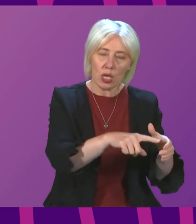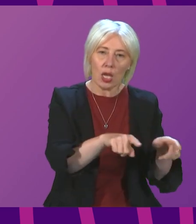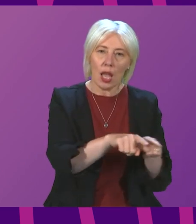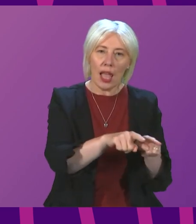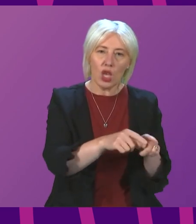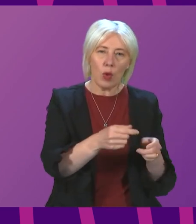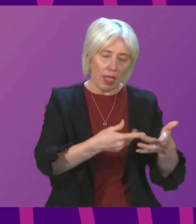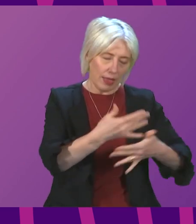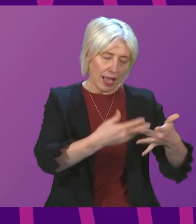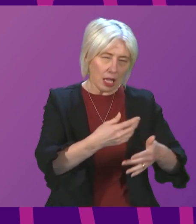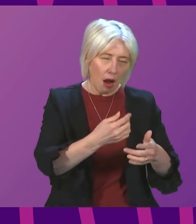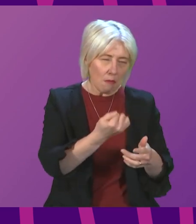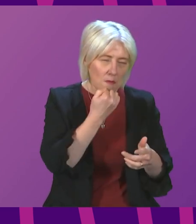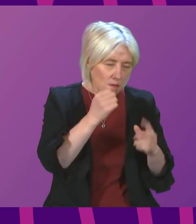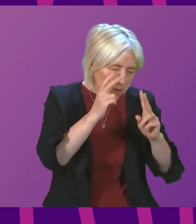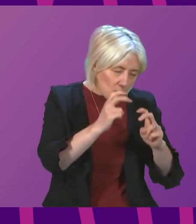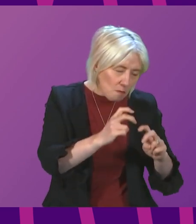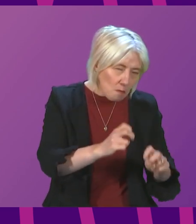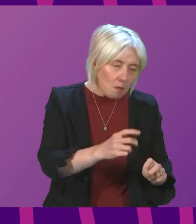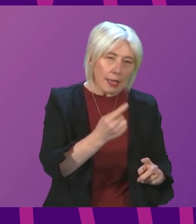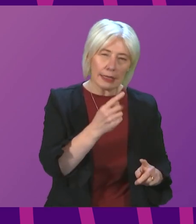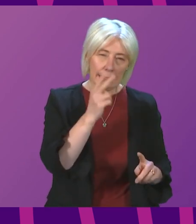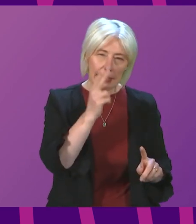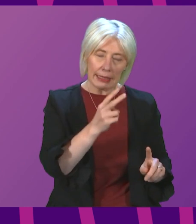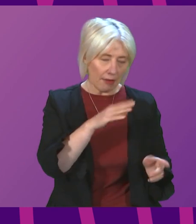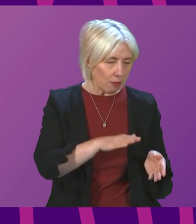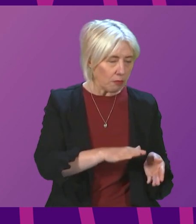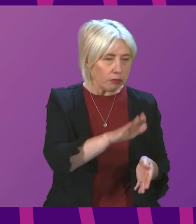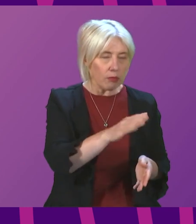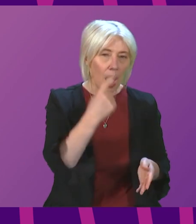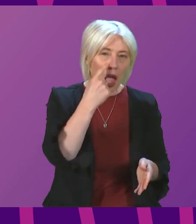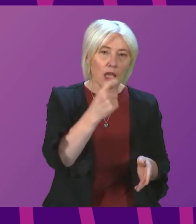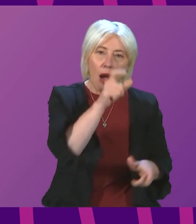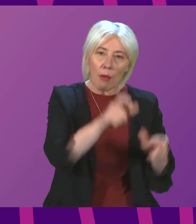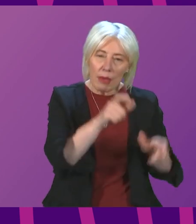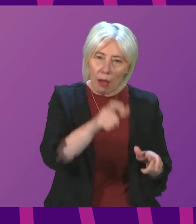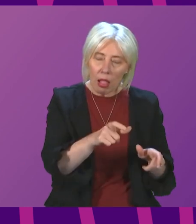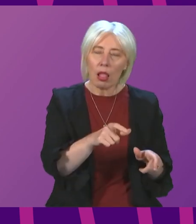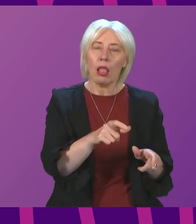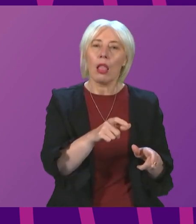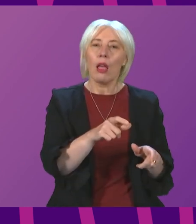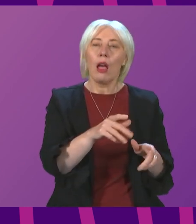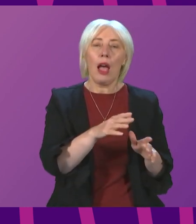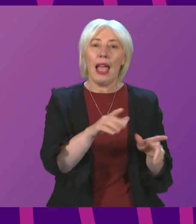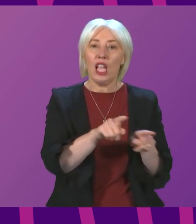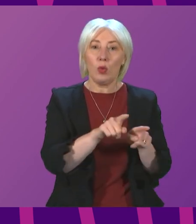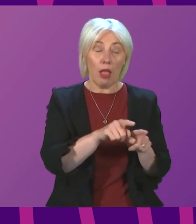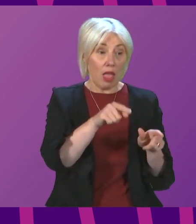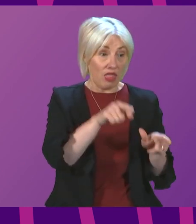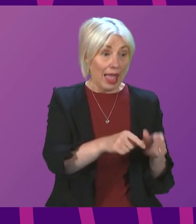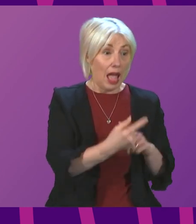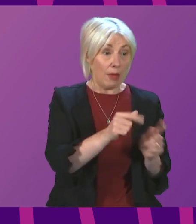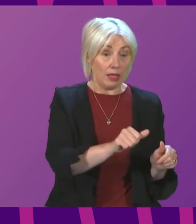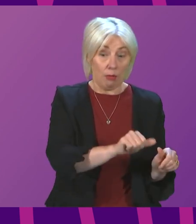study the data carefully in coming days to see if the increase in cases amongst younger people is followed by any uptick in older age